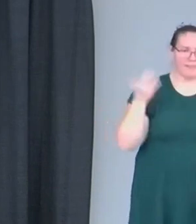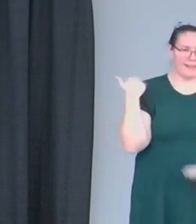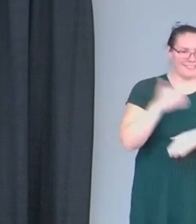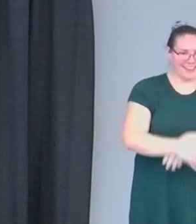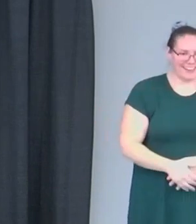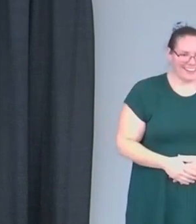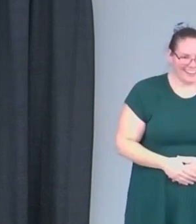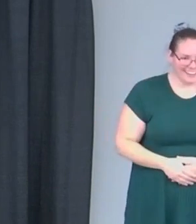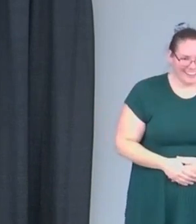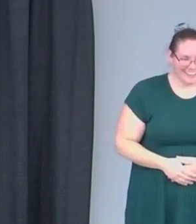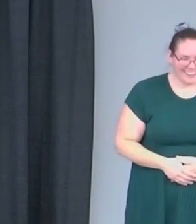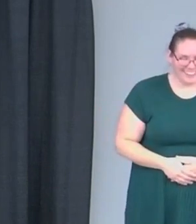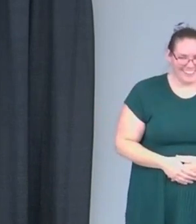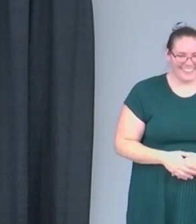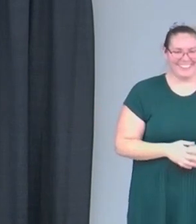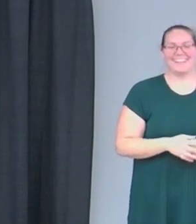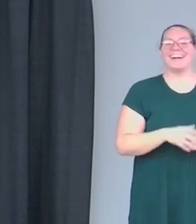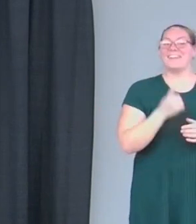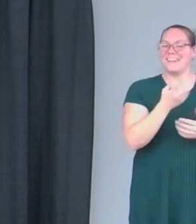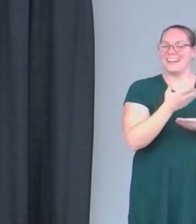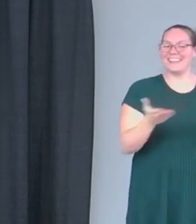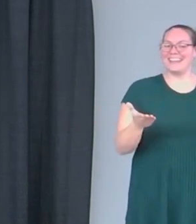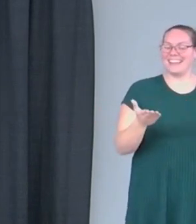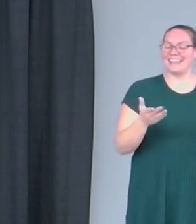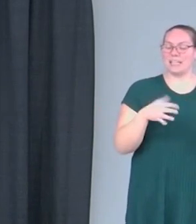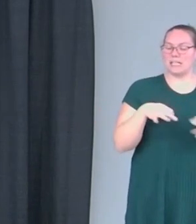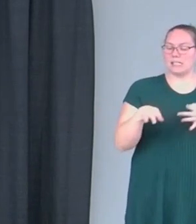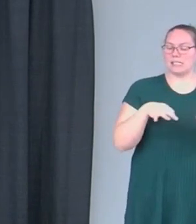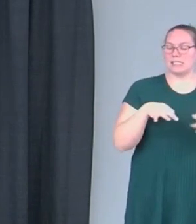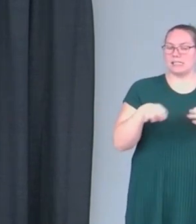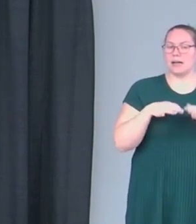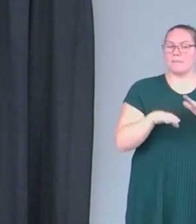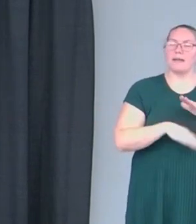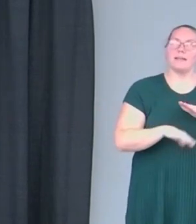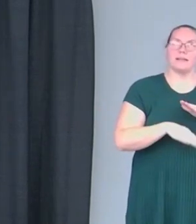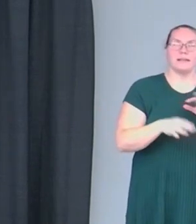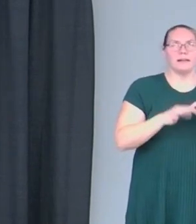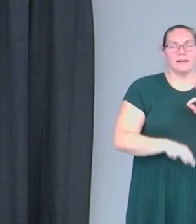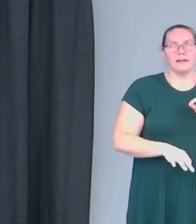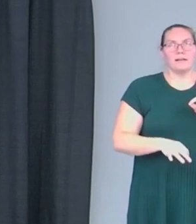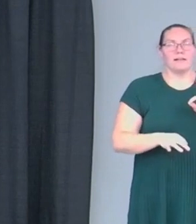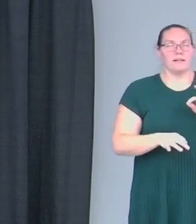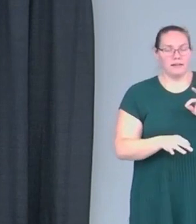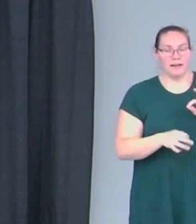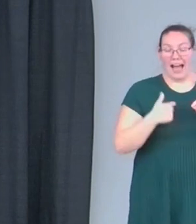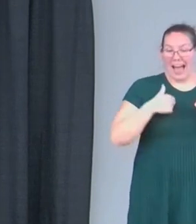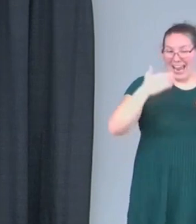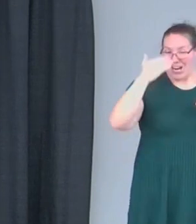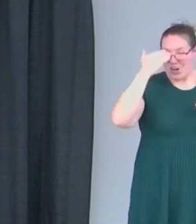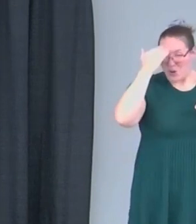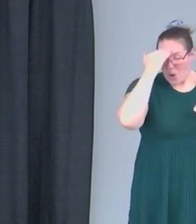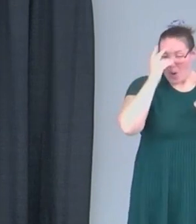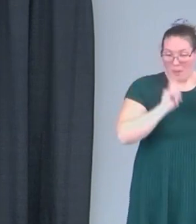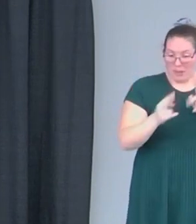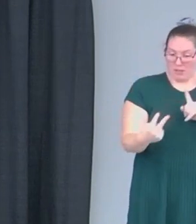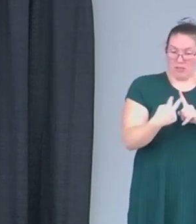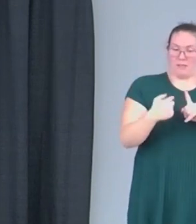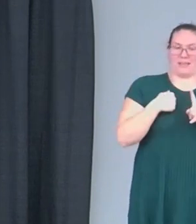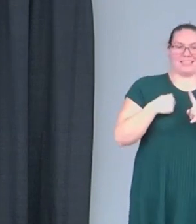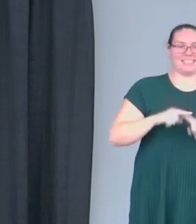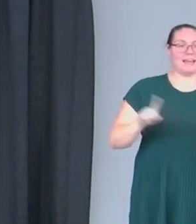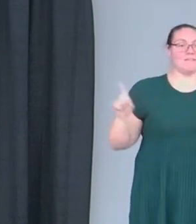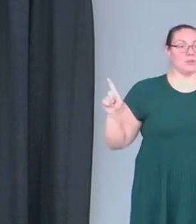And one of the things was, was just basically like, I know that people see me different.